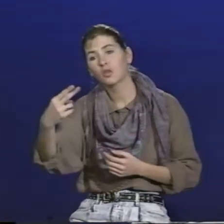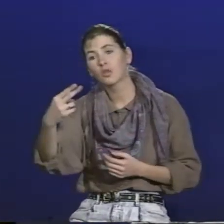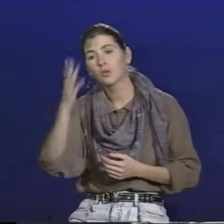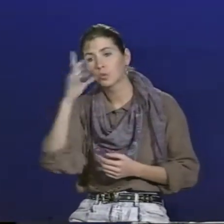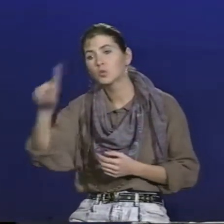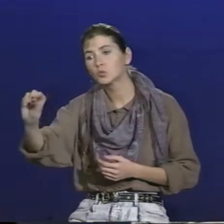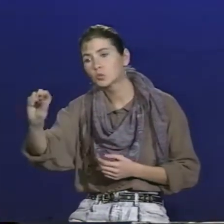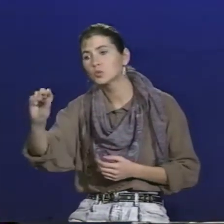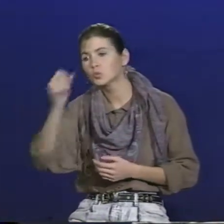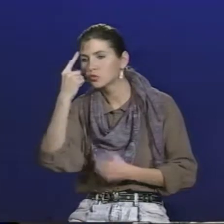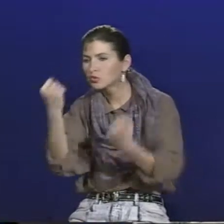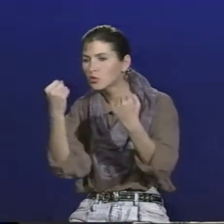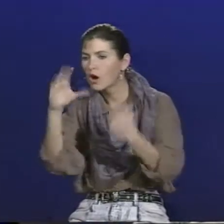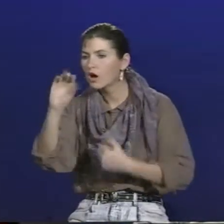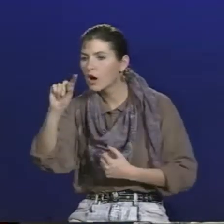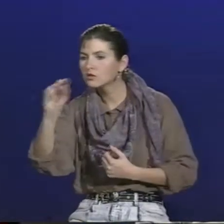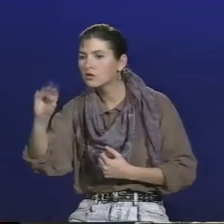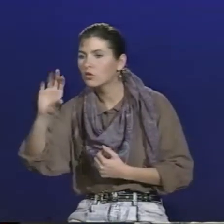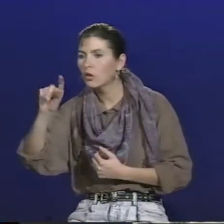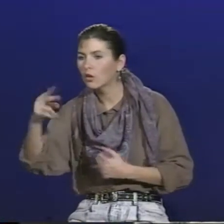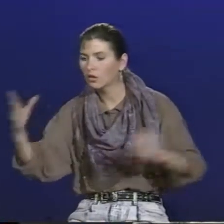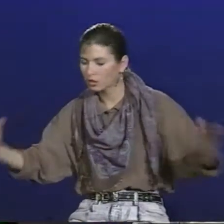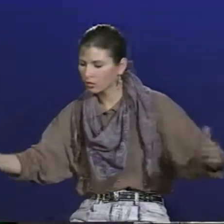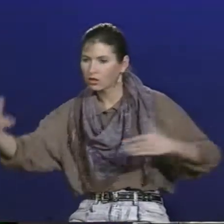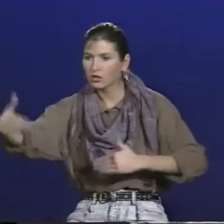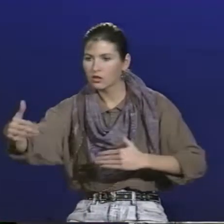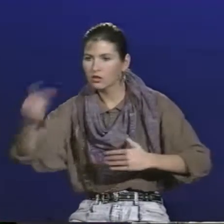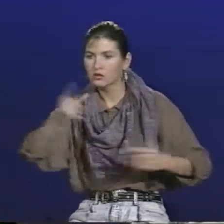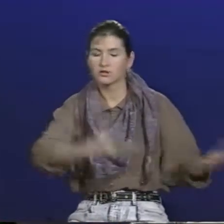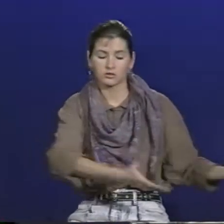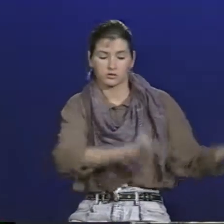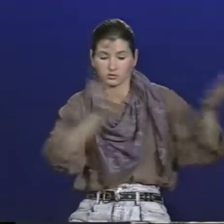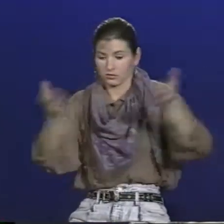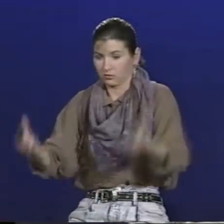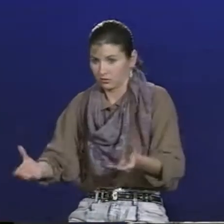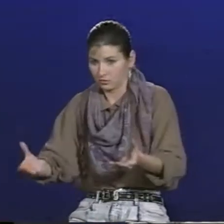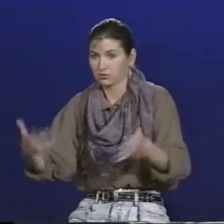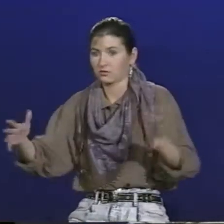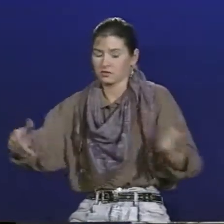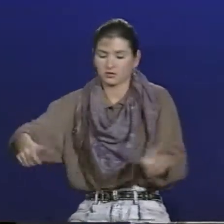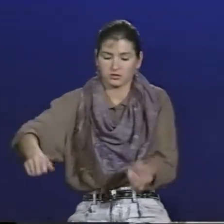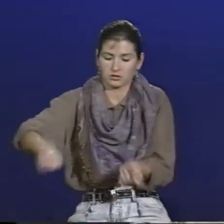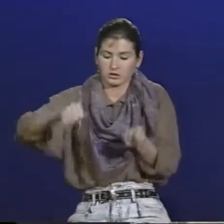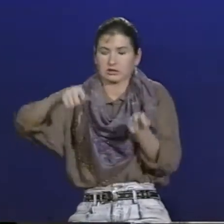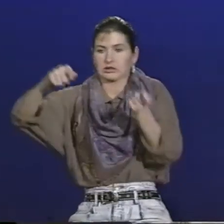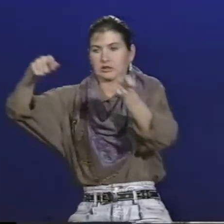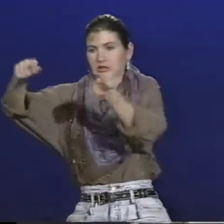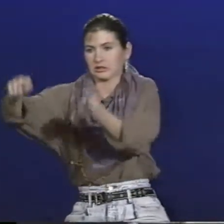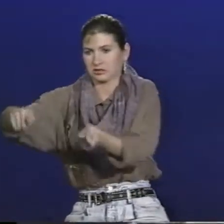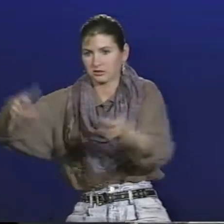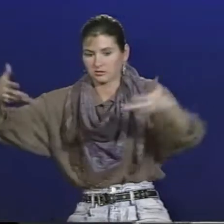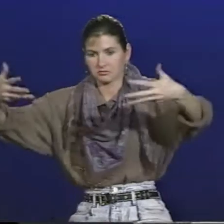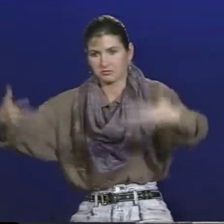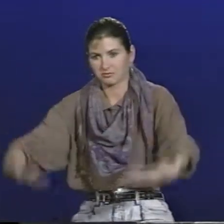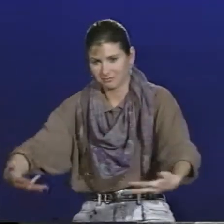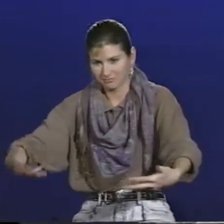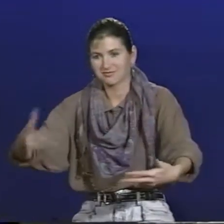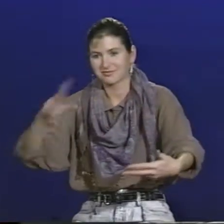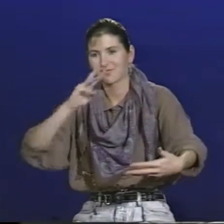You can also use a cloth. That will do a strong cotton cloth that you can use to